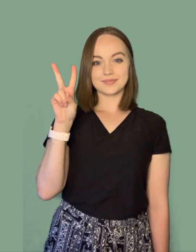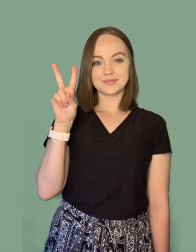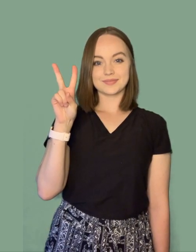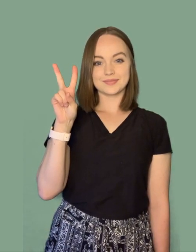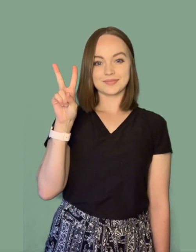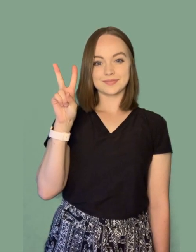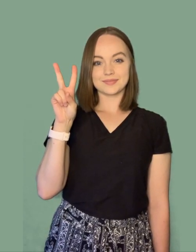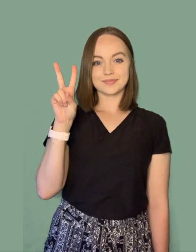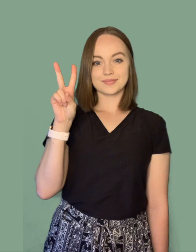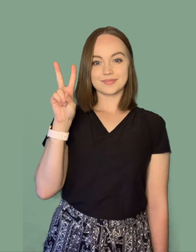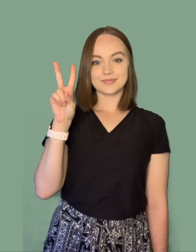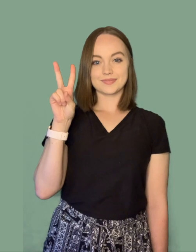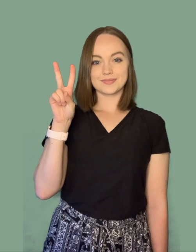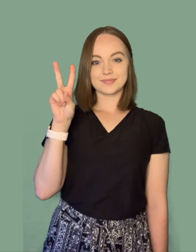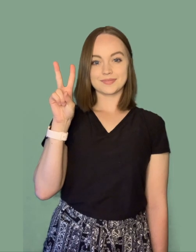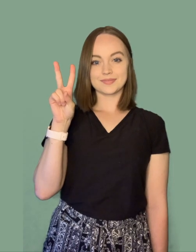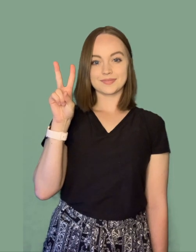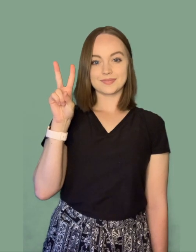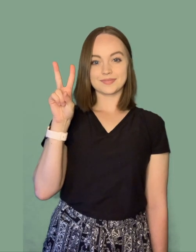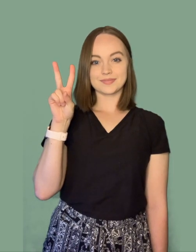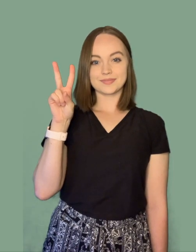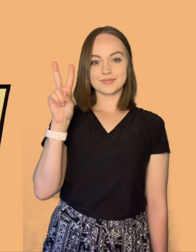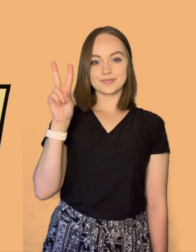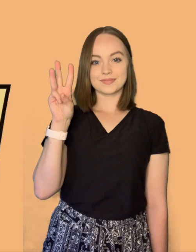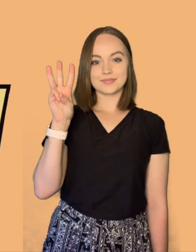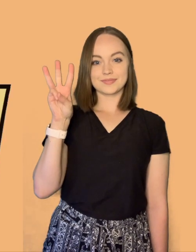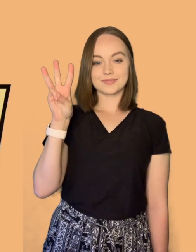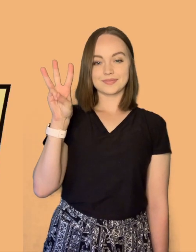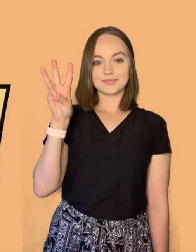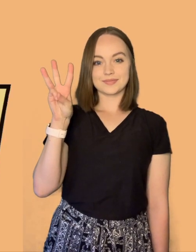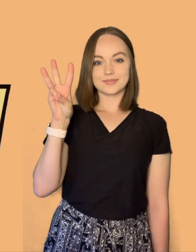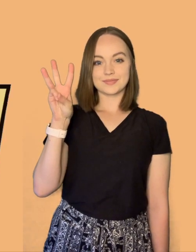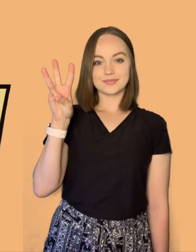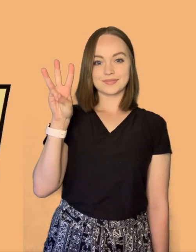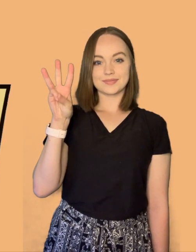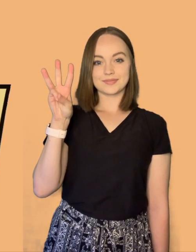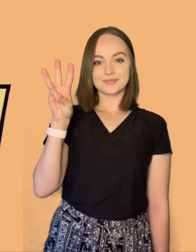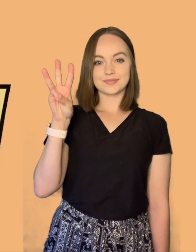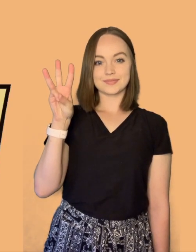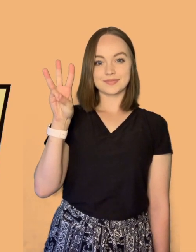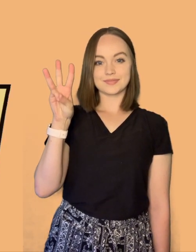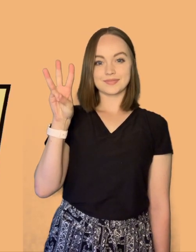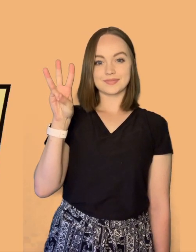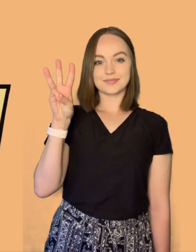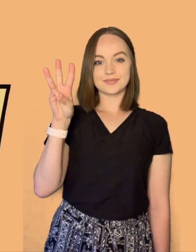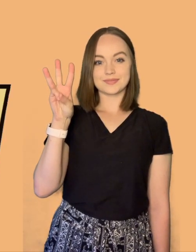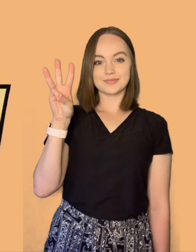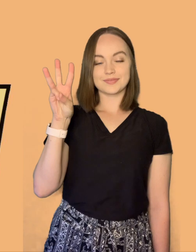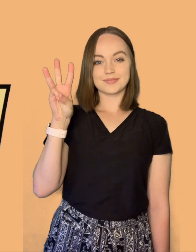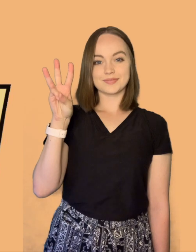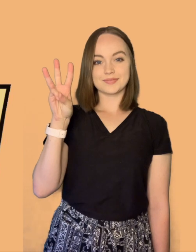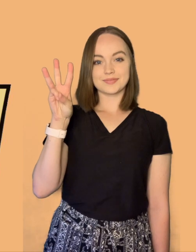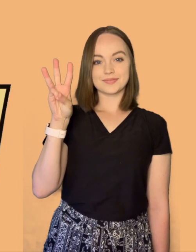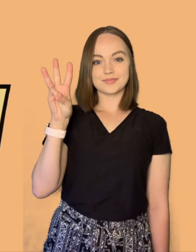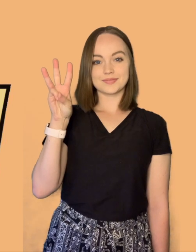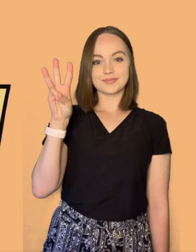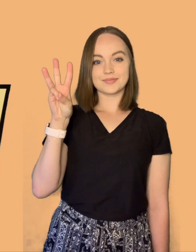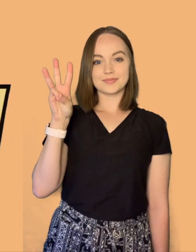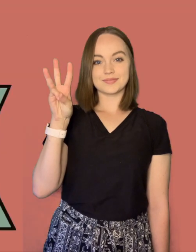V W W W W